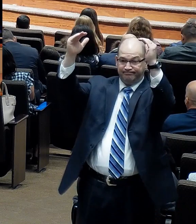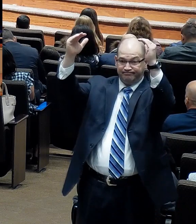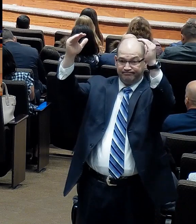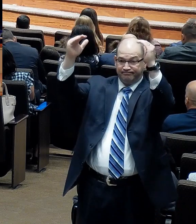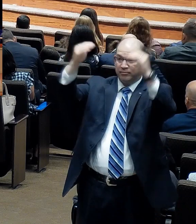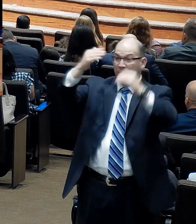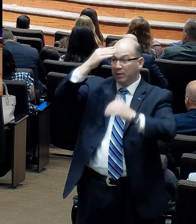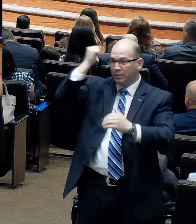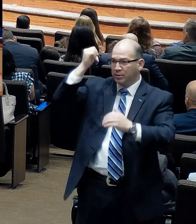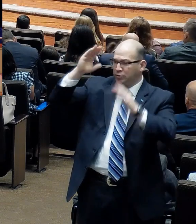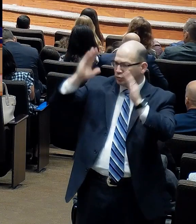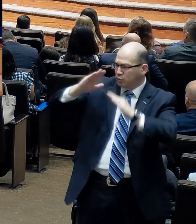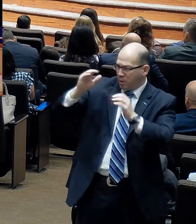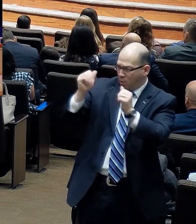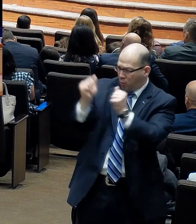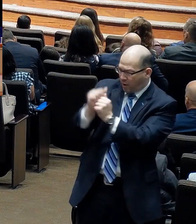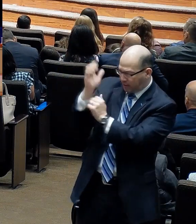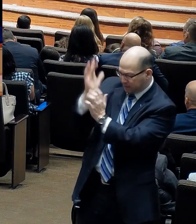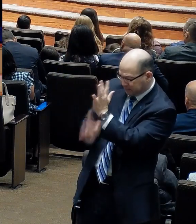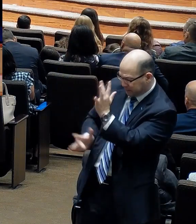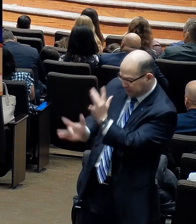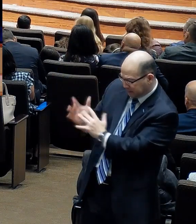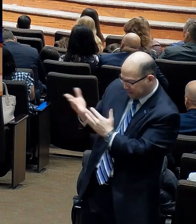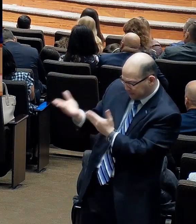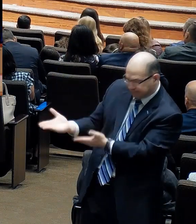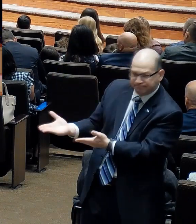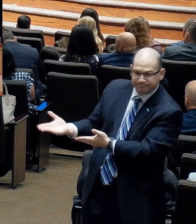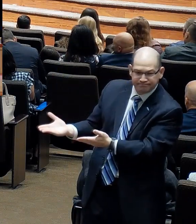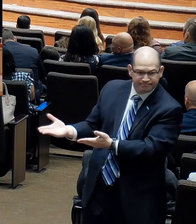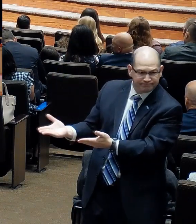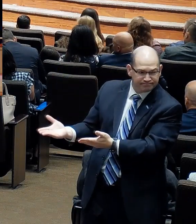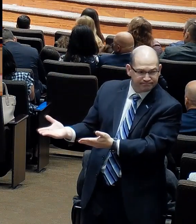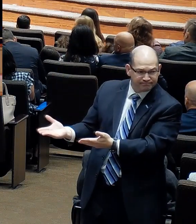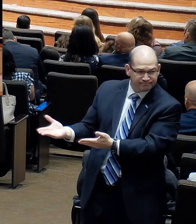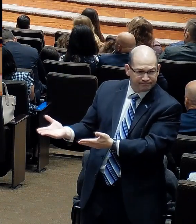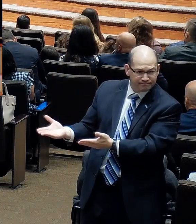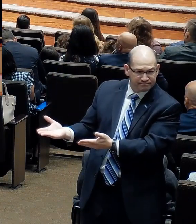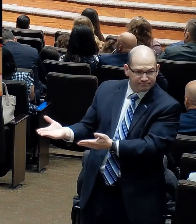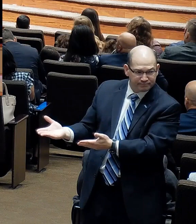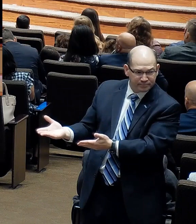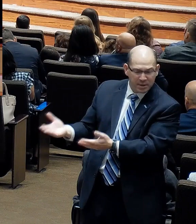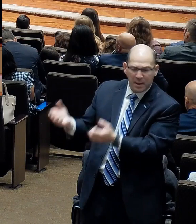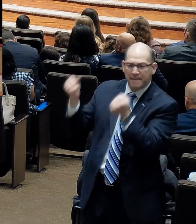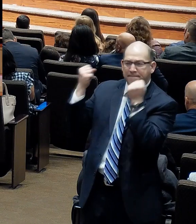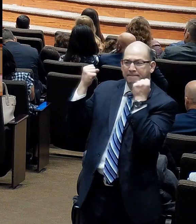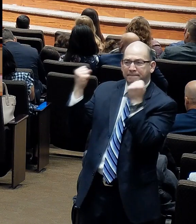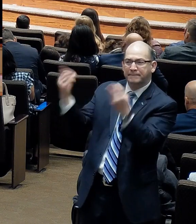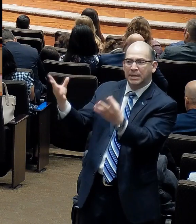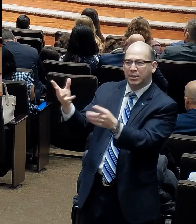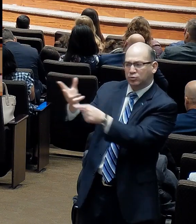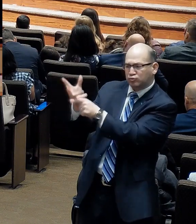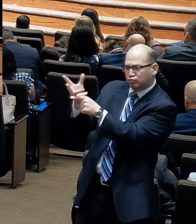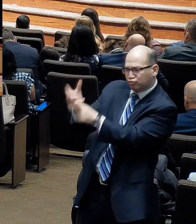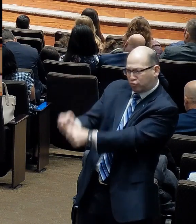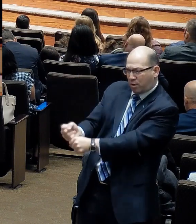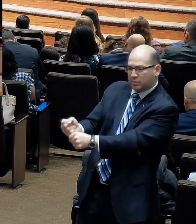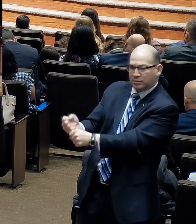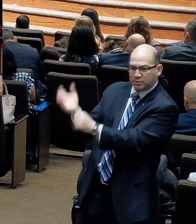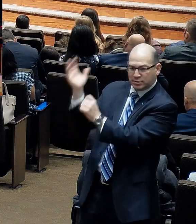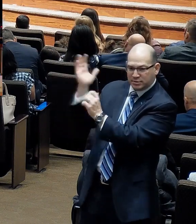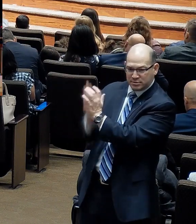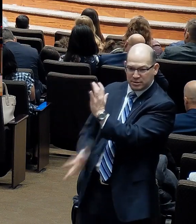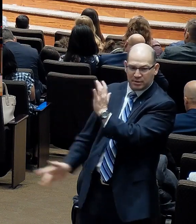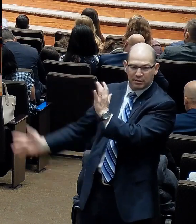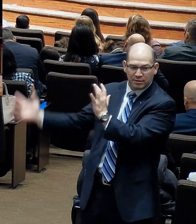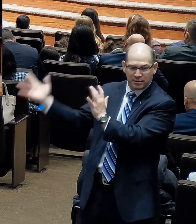they trusted Jesus when they didn't understand him, many believed. When they saw Jesus working in their family's life through that trial,